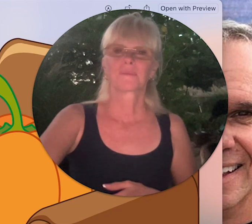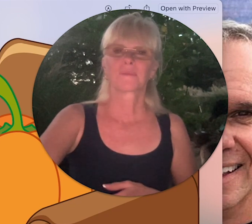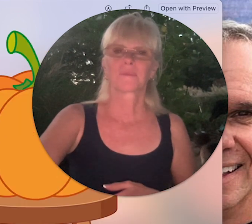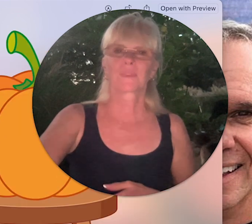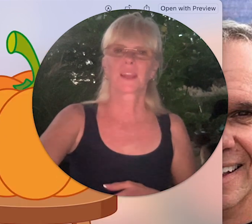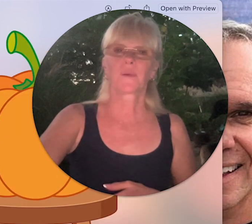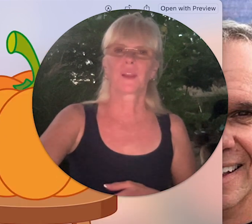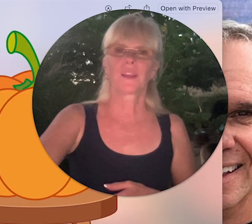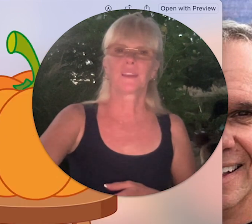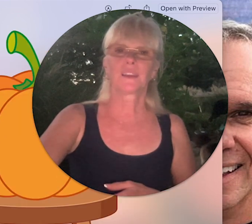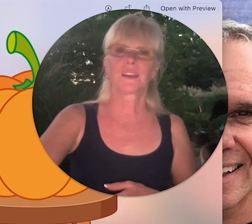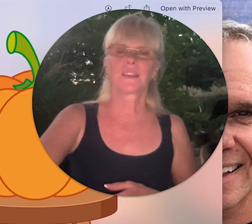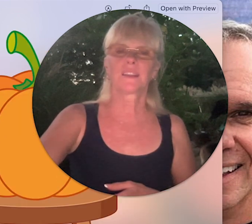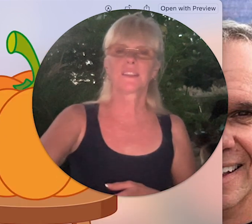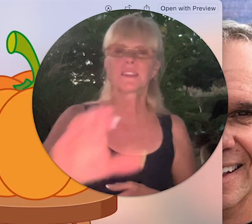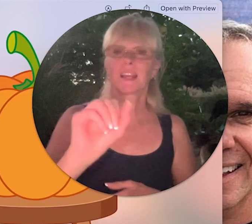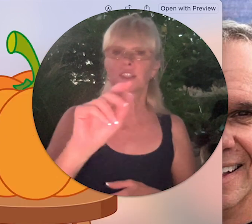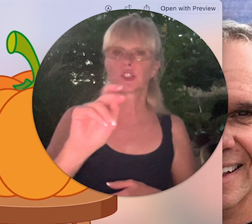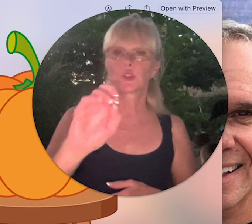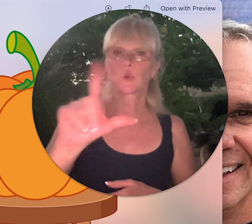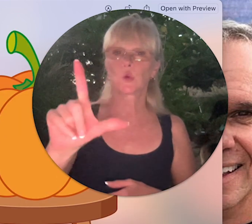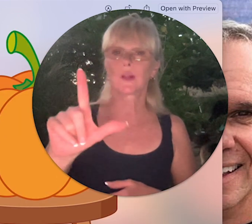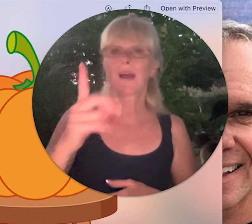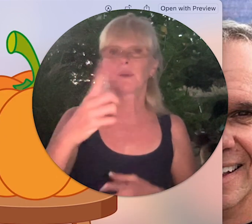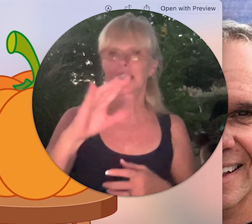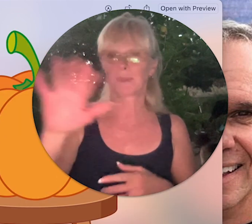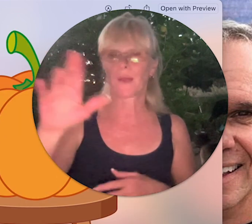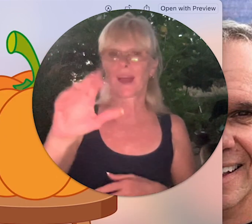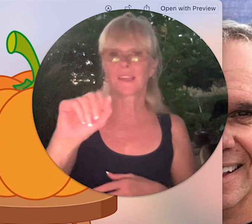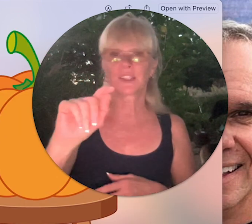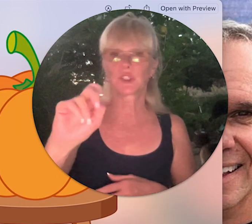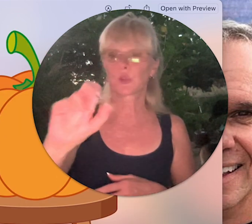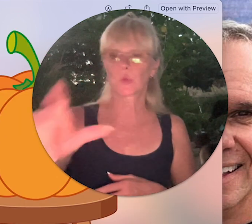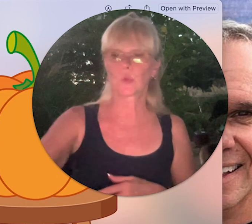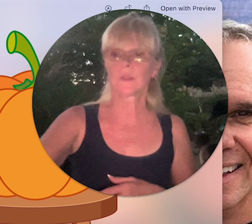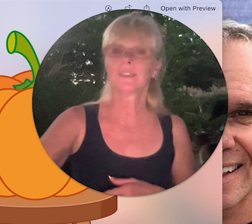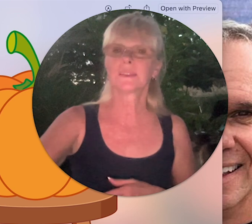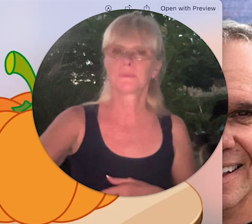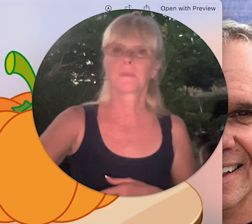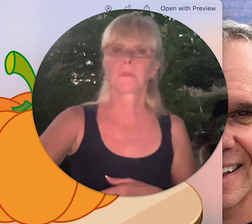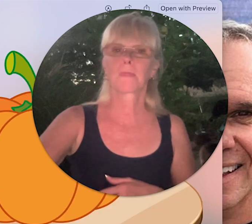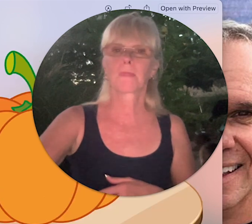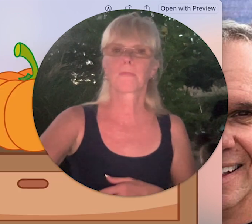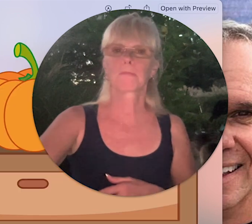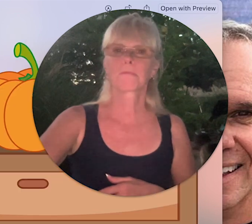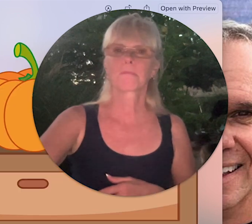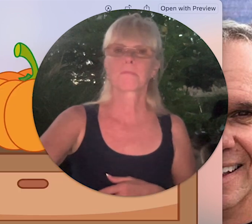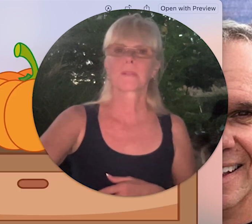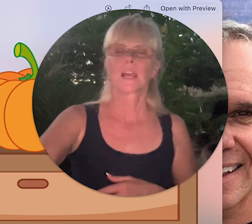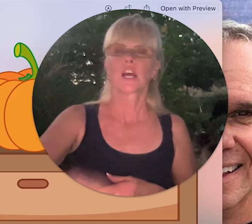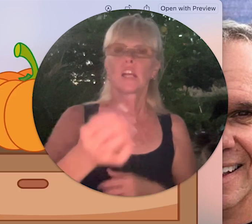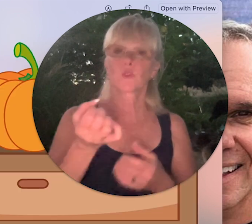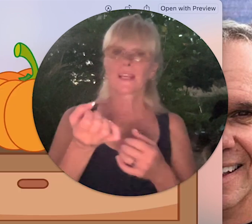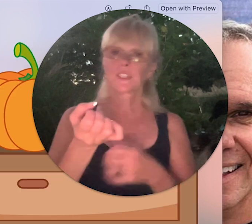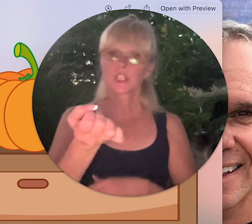okay we did this is a stool I would spell that stool a dresser